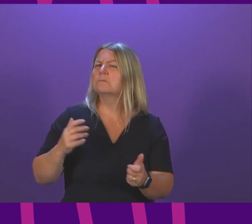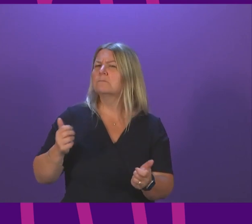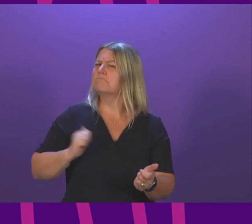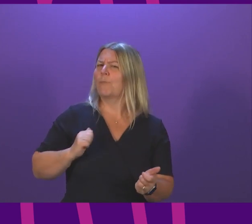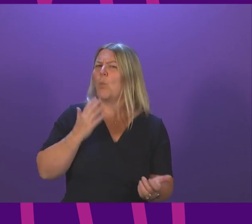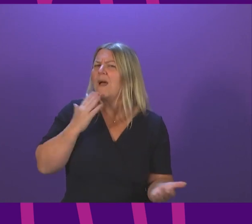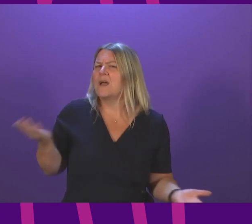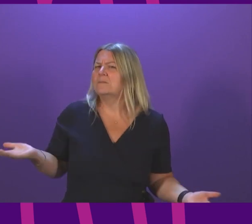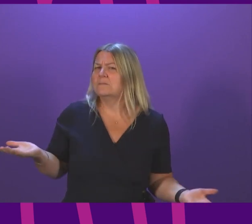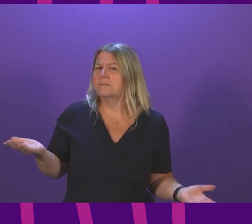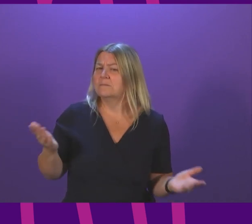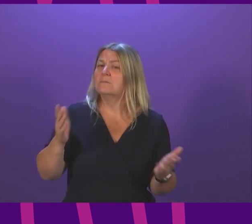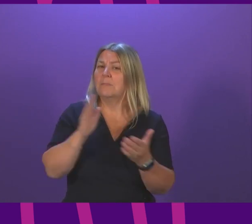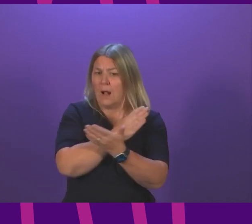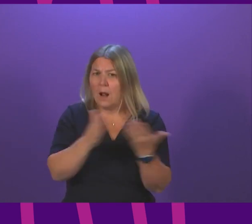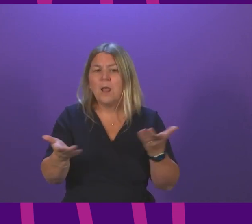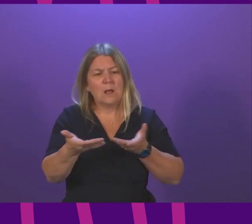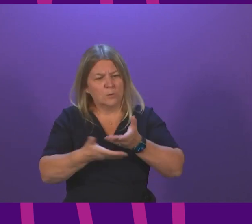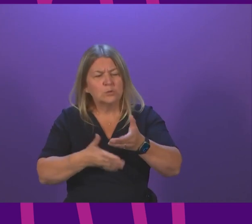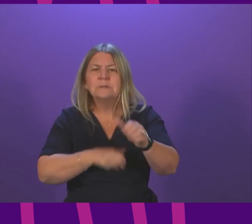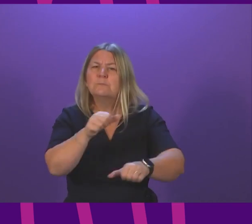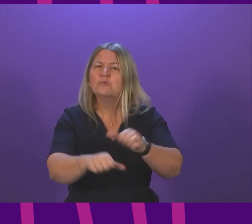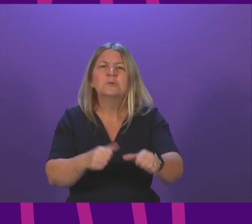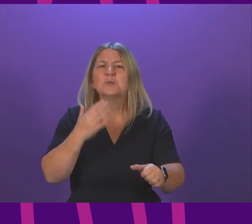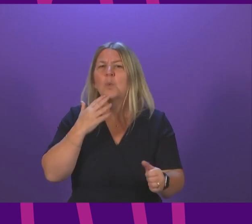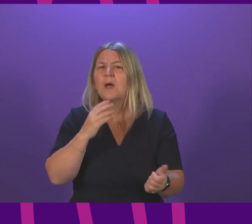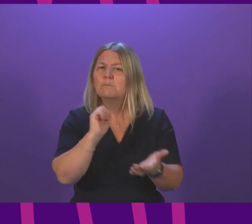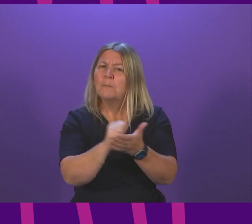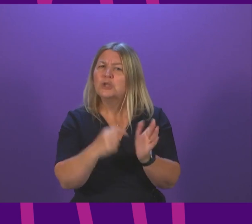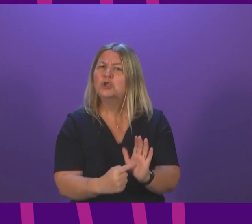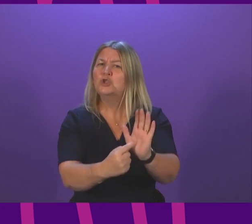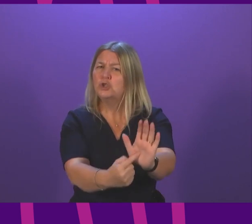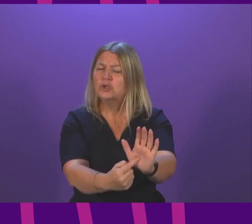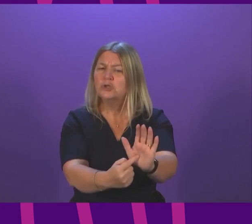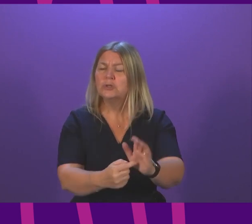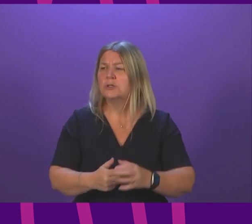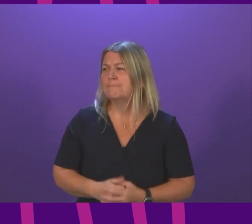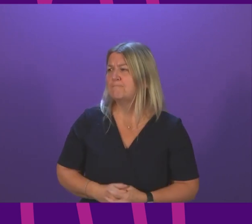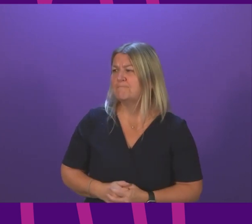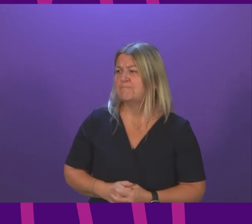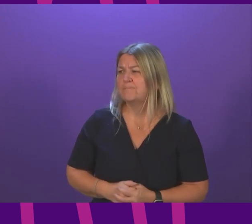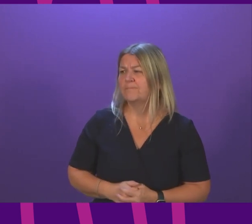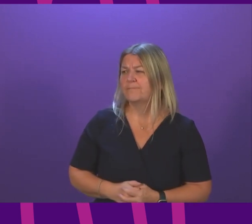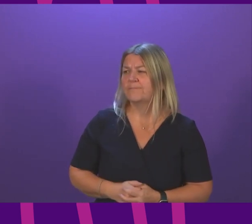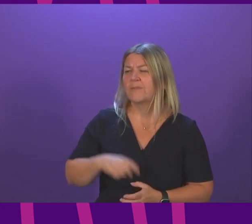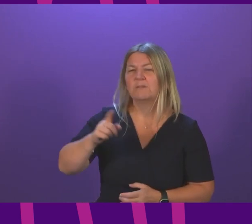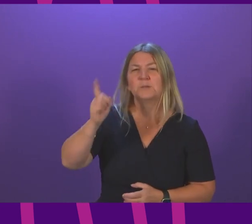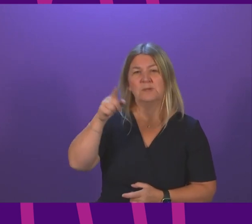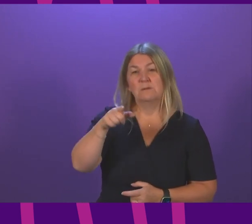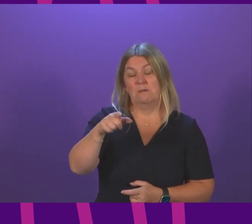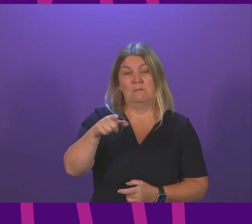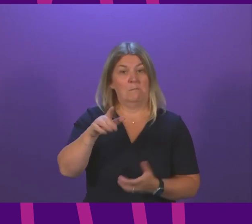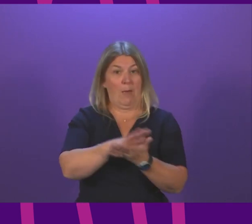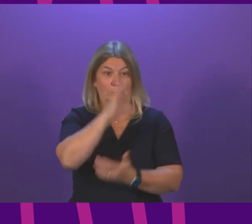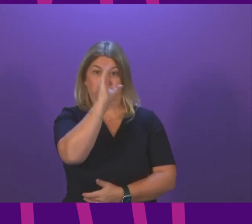the consultation process First minister I'm very happy to get back to the member with the date if we have